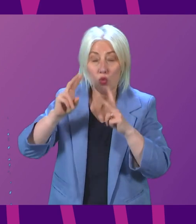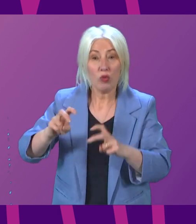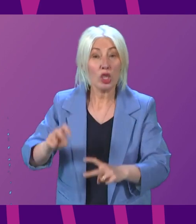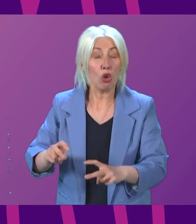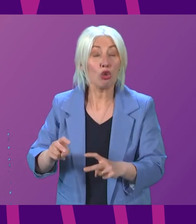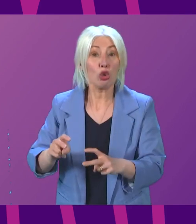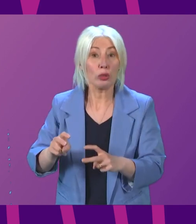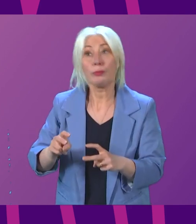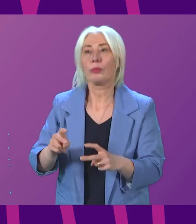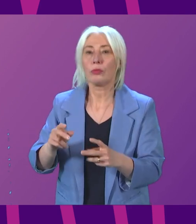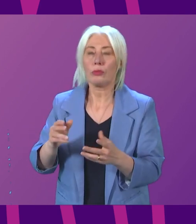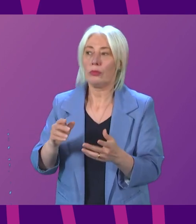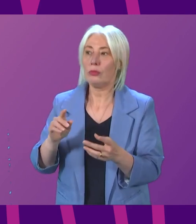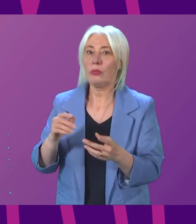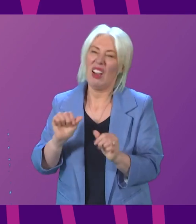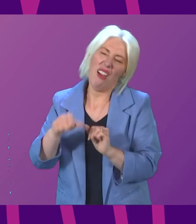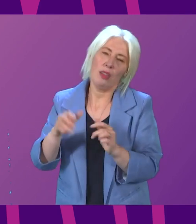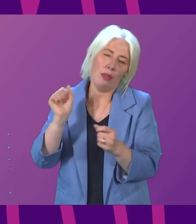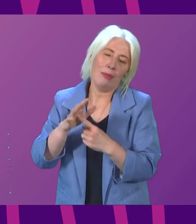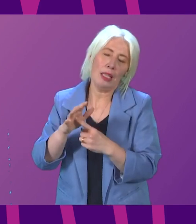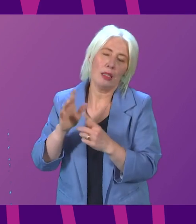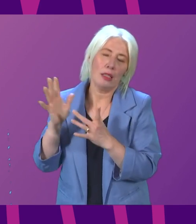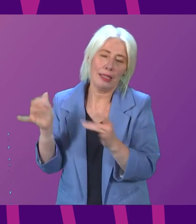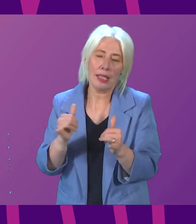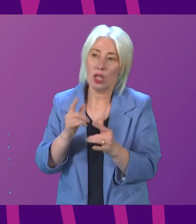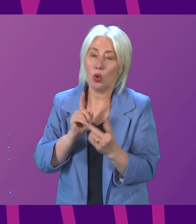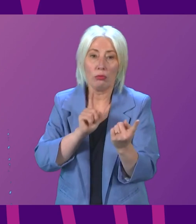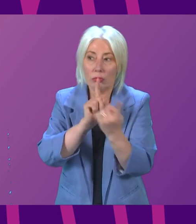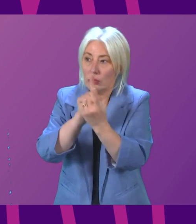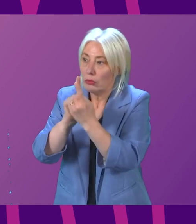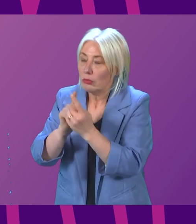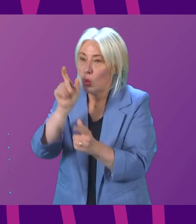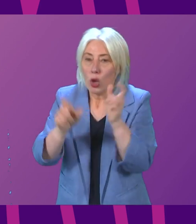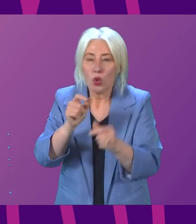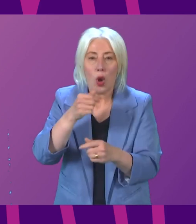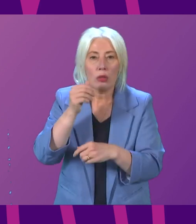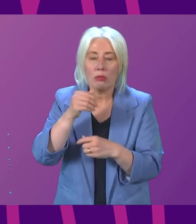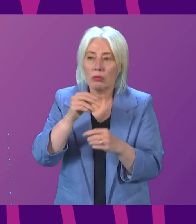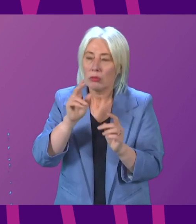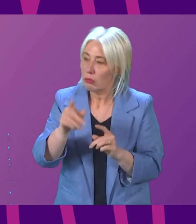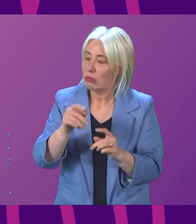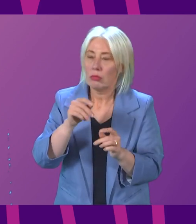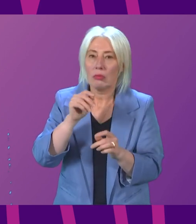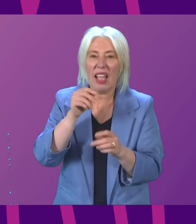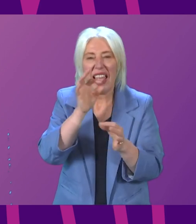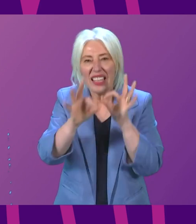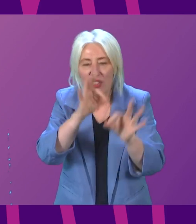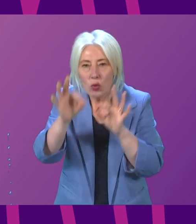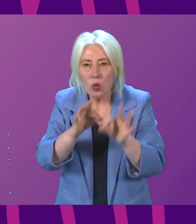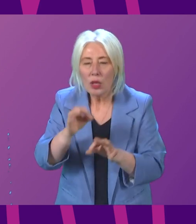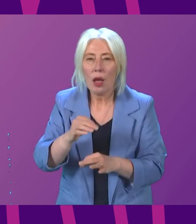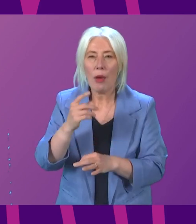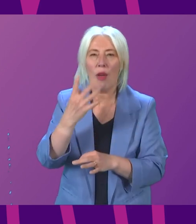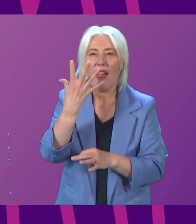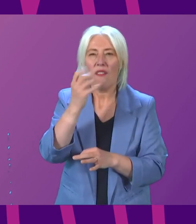Scotland after the census itself. That involves door-to-door interviews with a sample of around one and a half percent of the Scottish population,